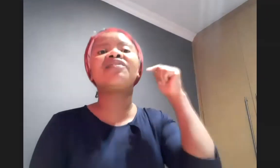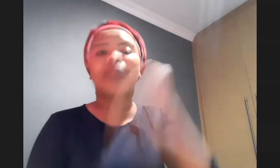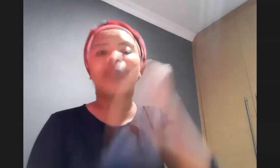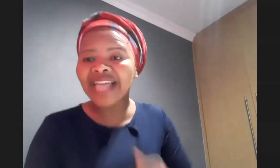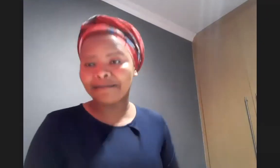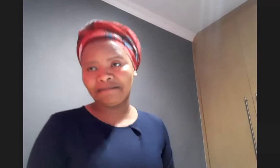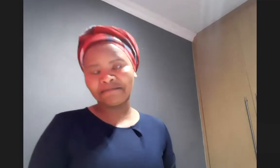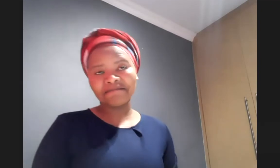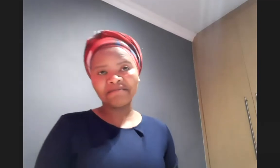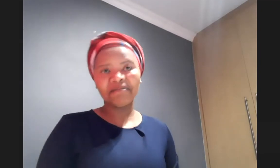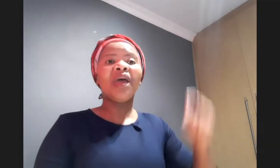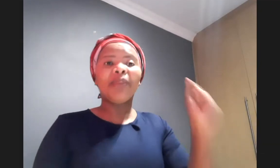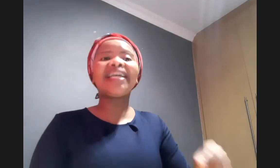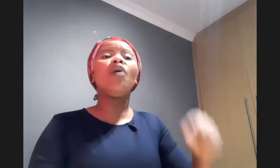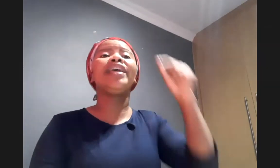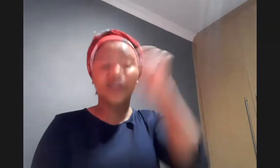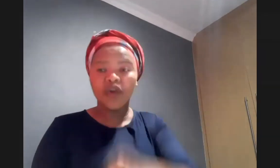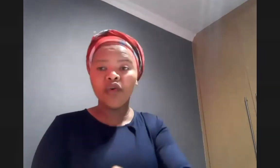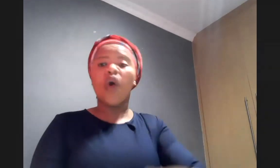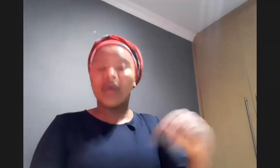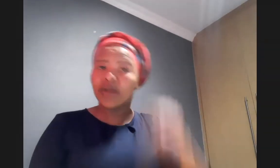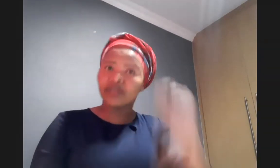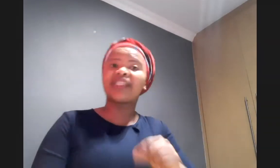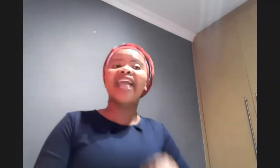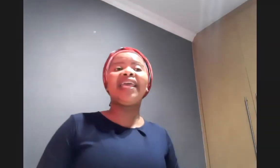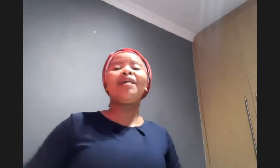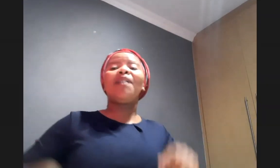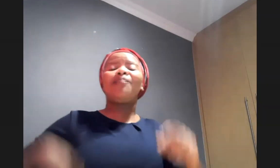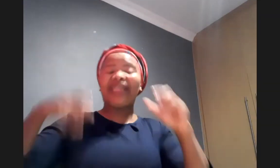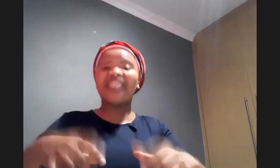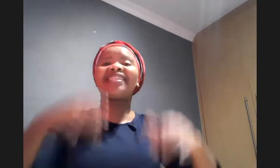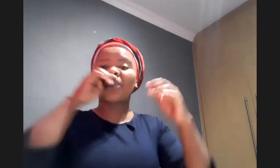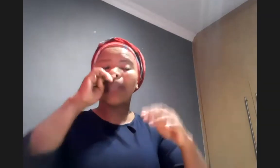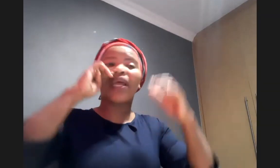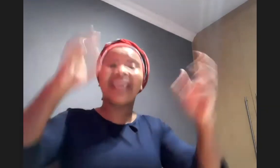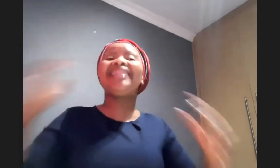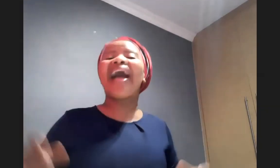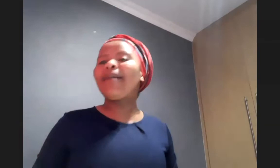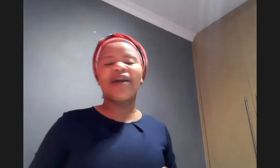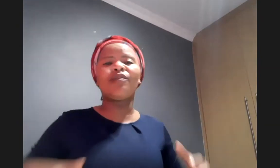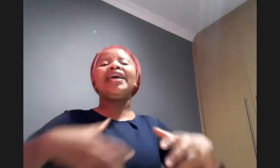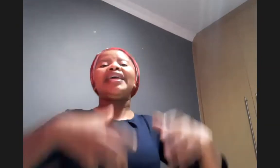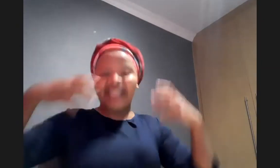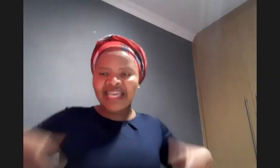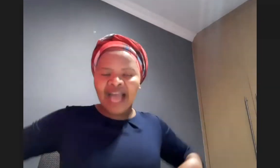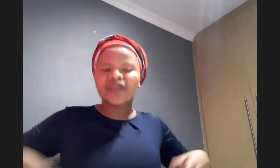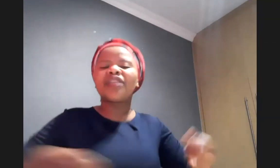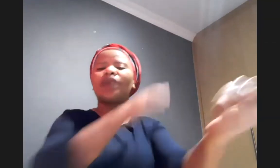peter peter who he knew was going to deny him but jesus when they were in the upper room he actually took a